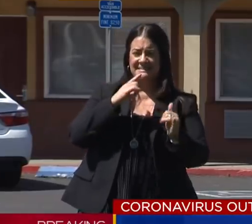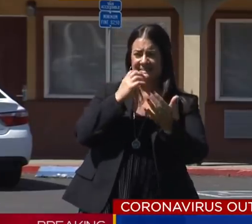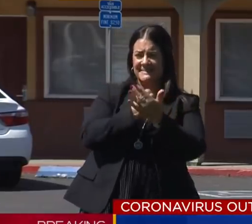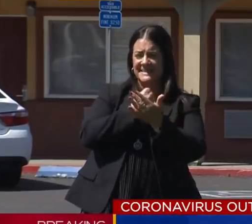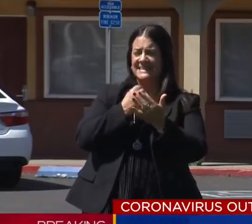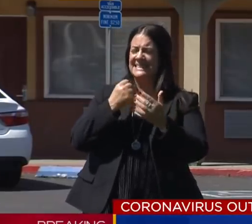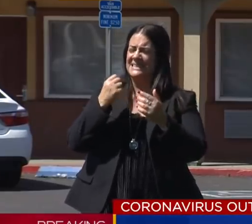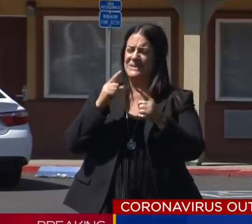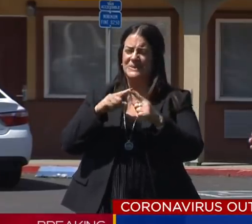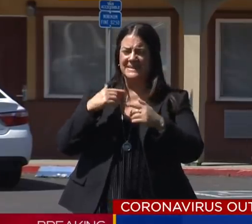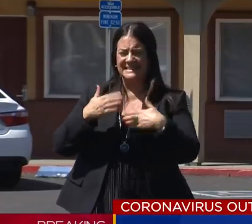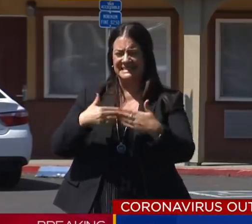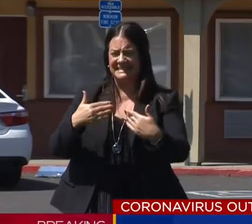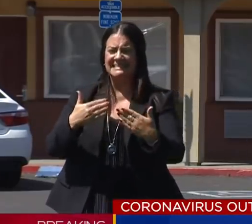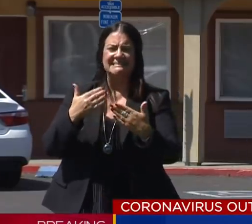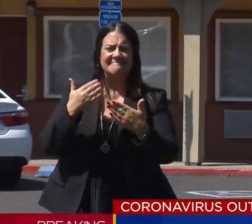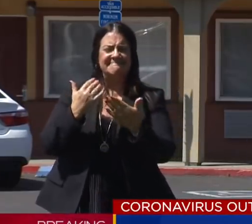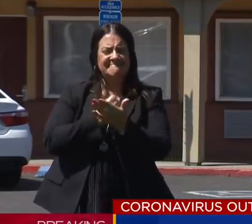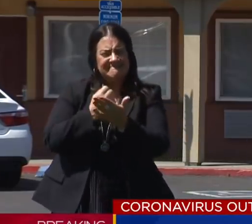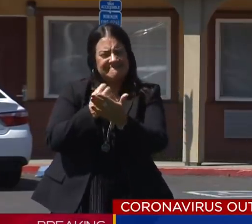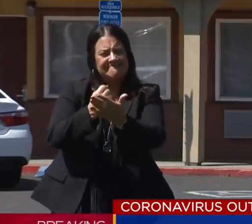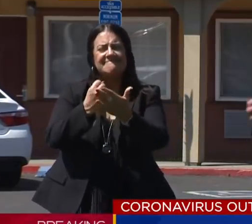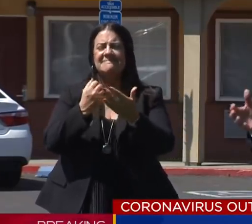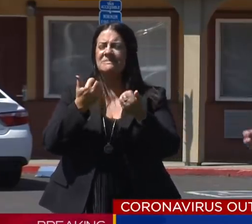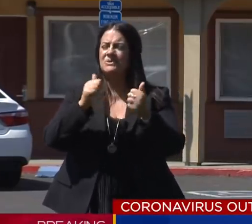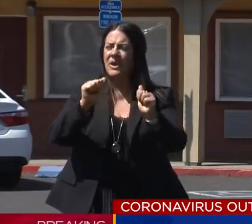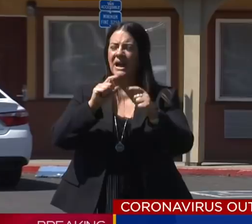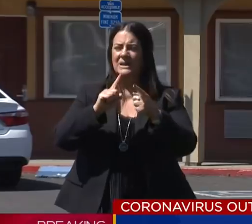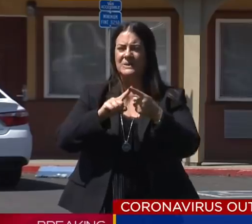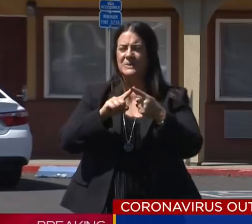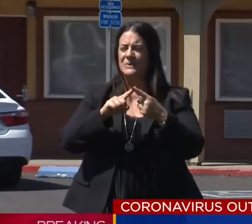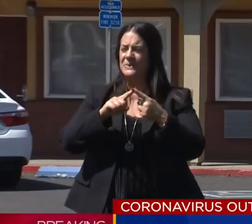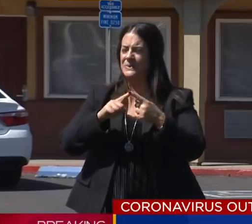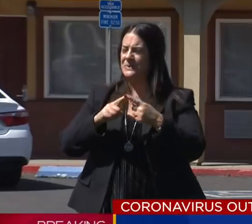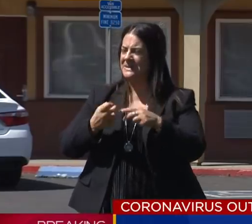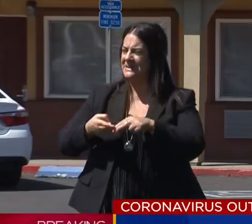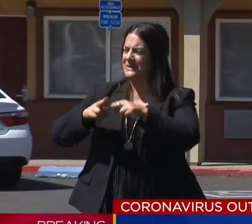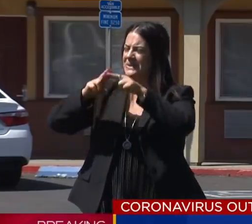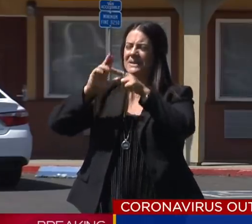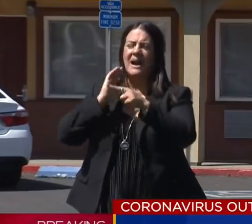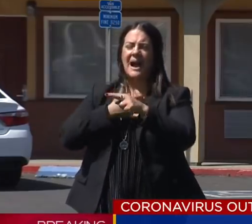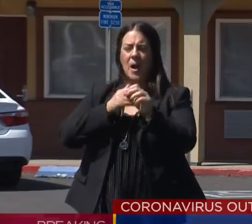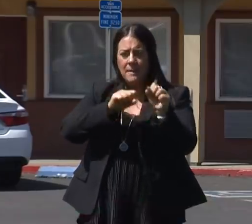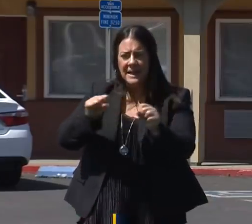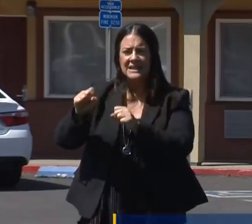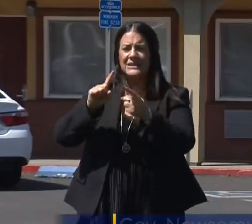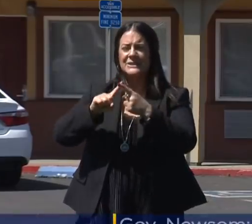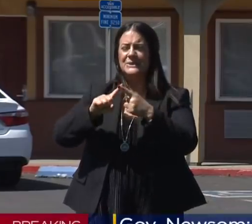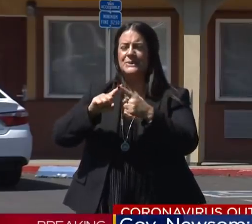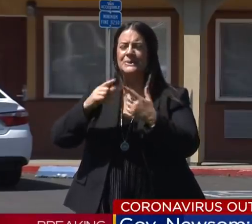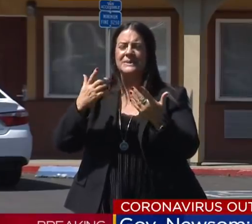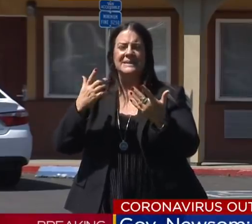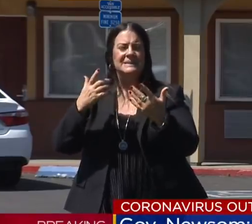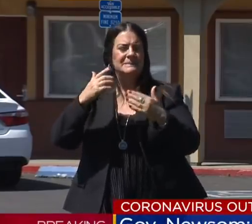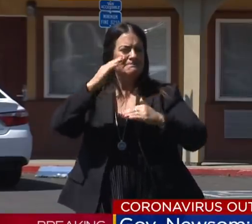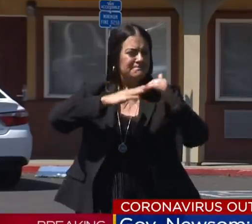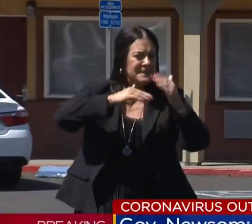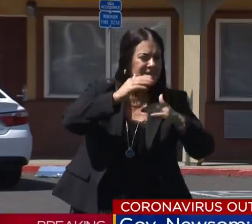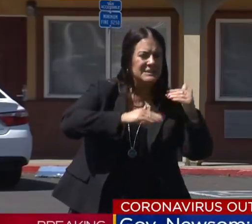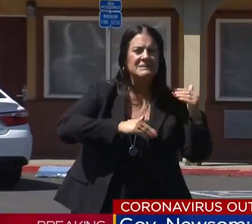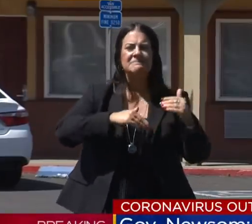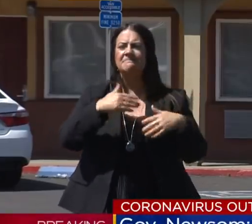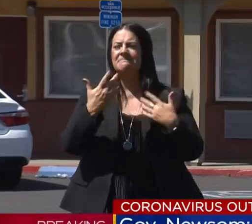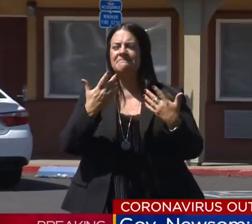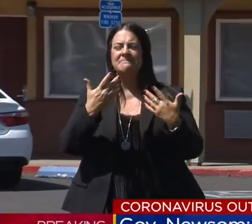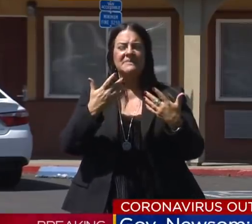of every moment, every minute, every hour and every day to continue to build our capacity and build our points of access.